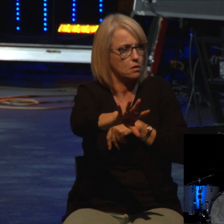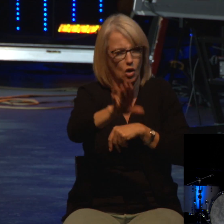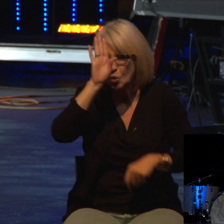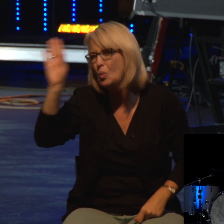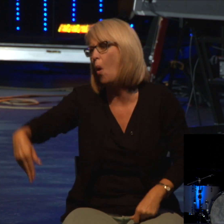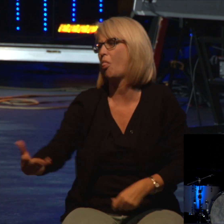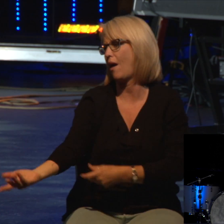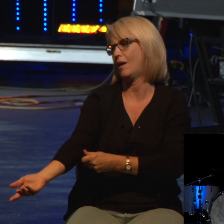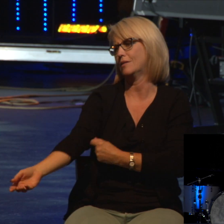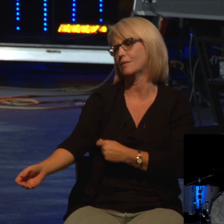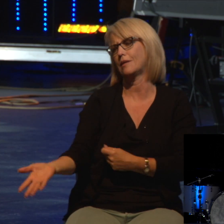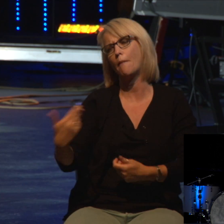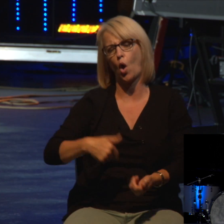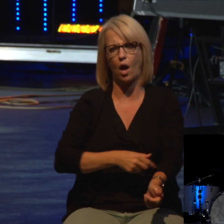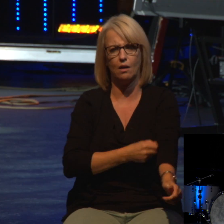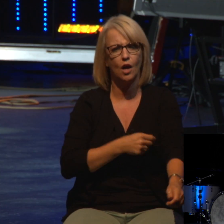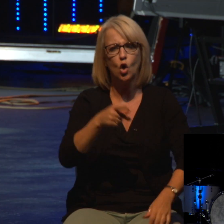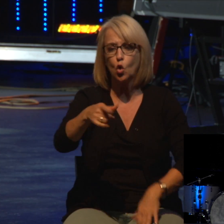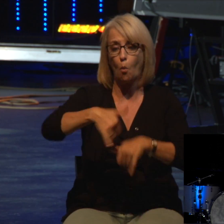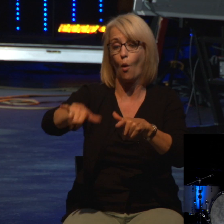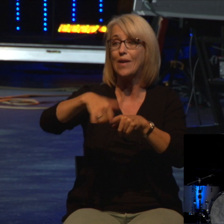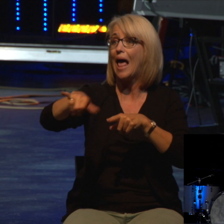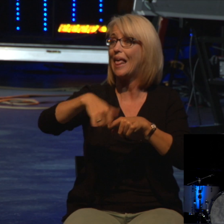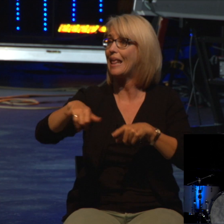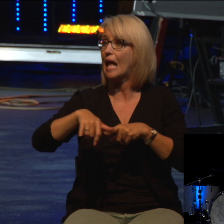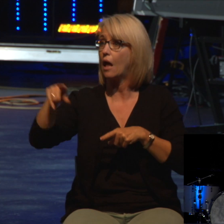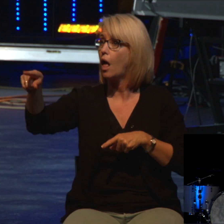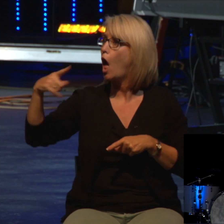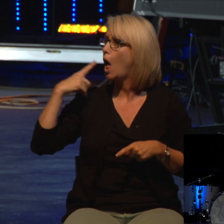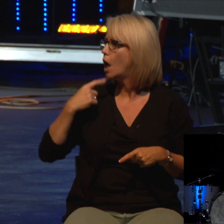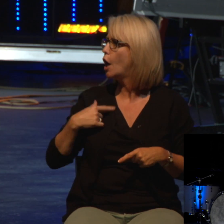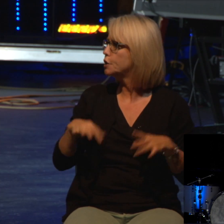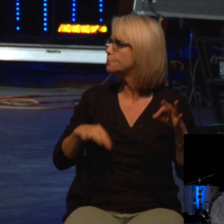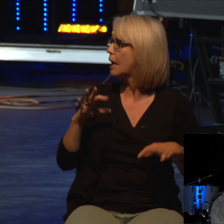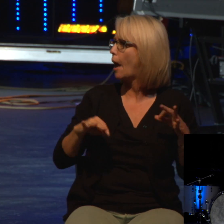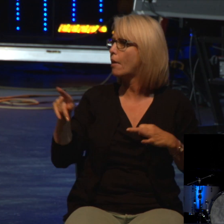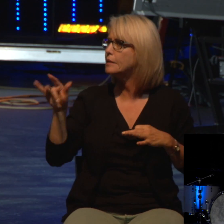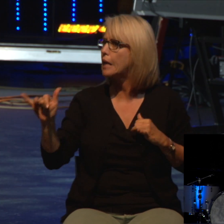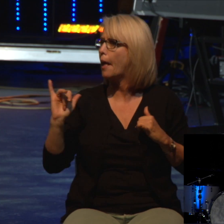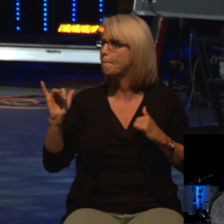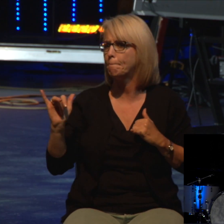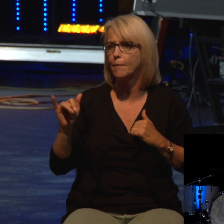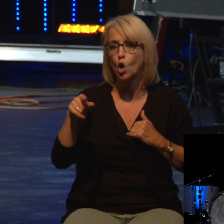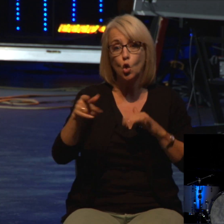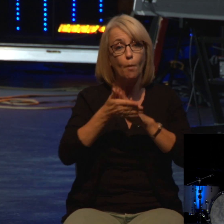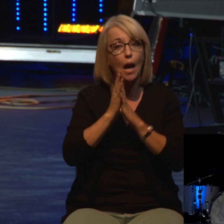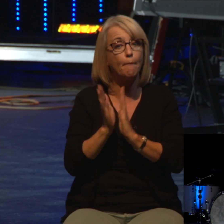that. You use profanity and other people to pick it up. You get involved in adultery, it's going